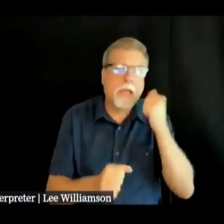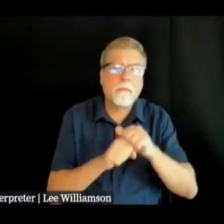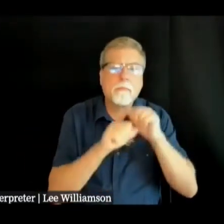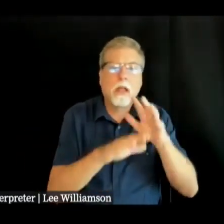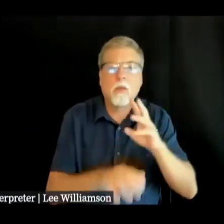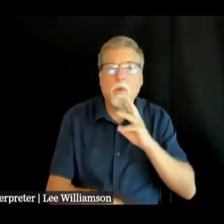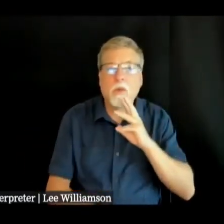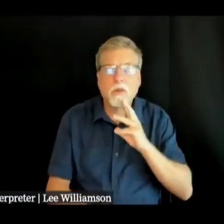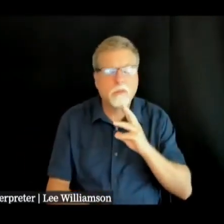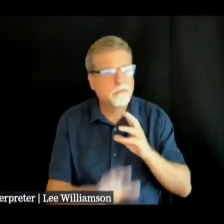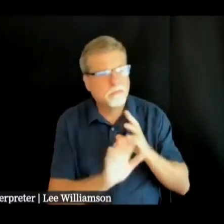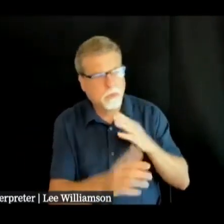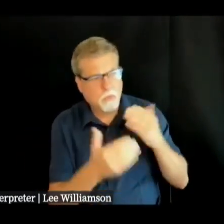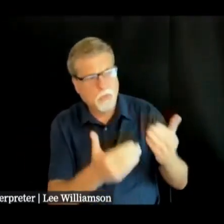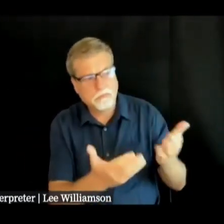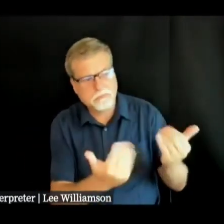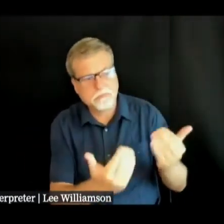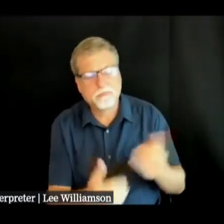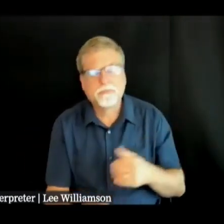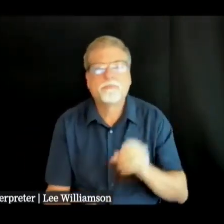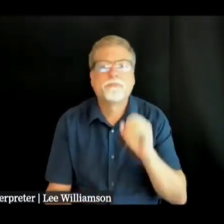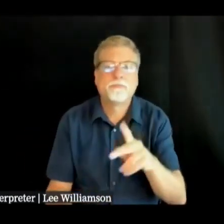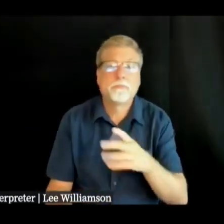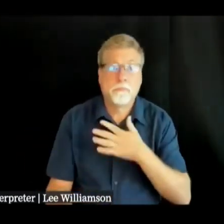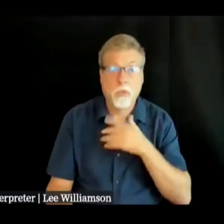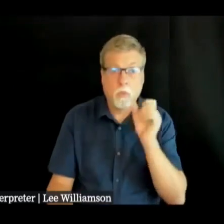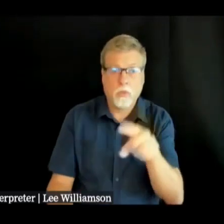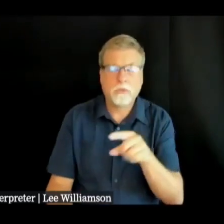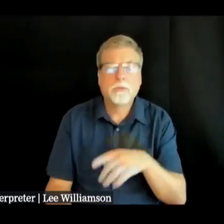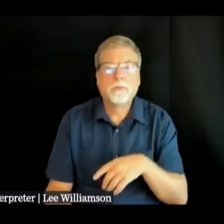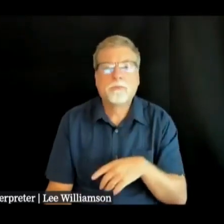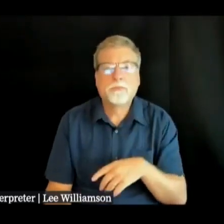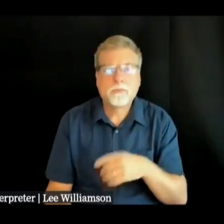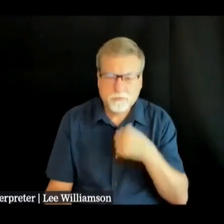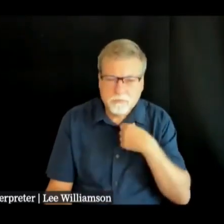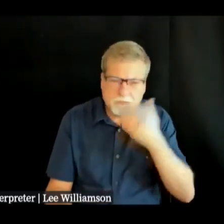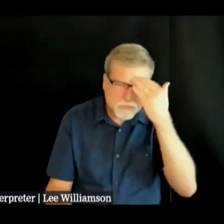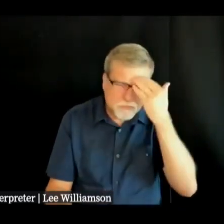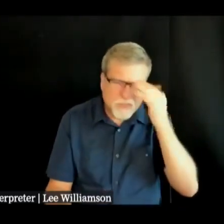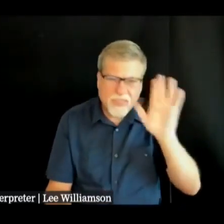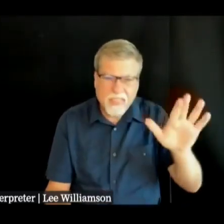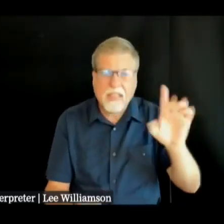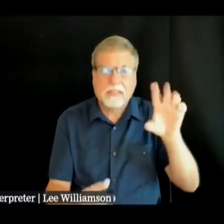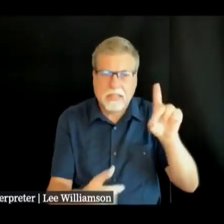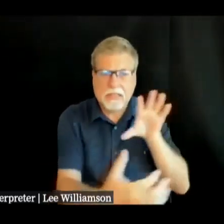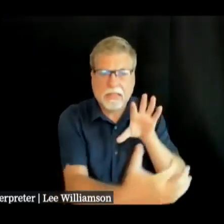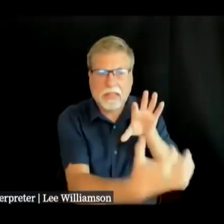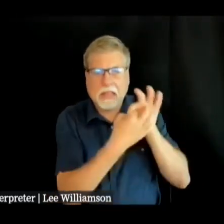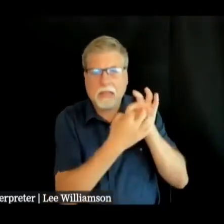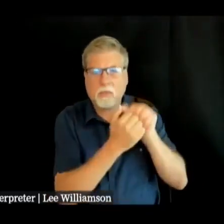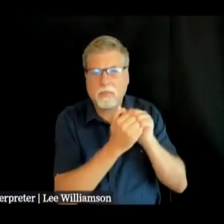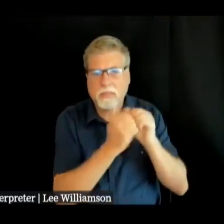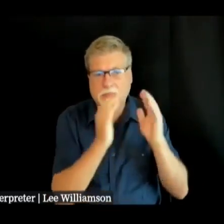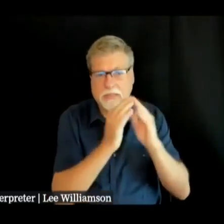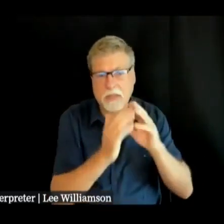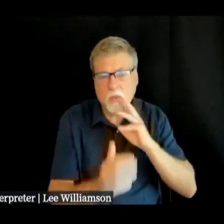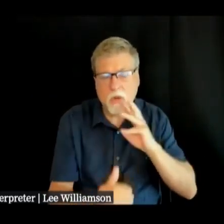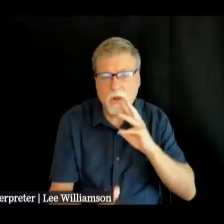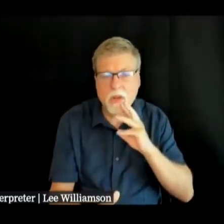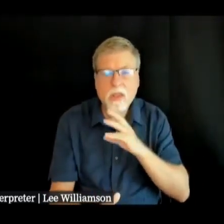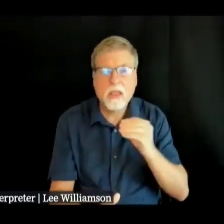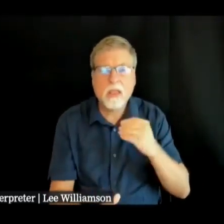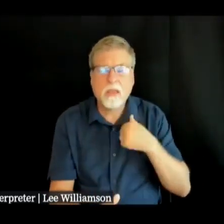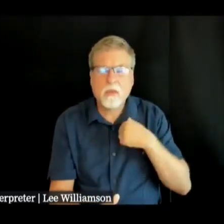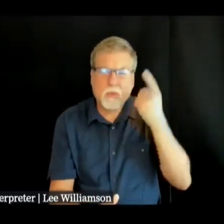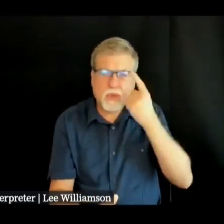go for it um we understand that they've reconnected with city water and and have asked um ben and clay this but wondering if you know